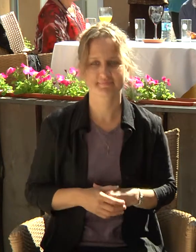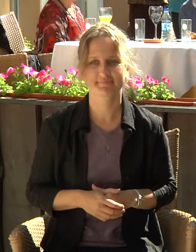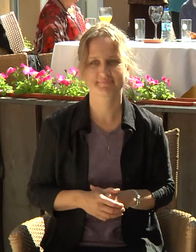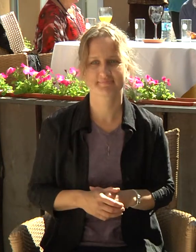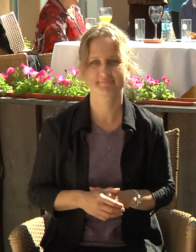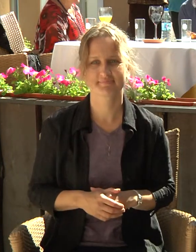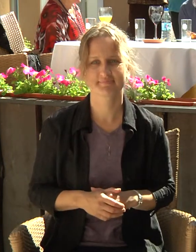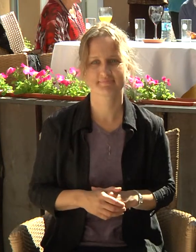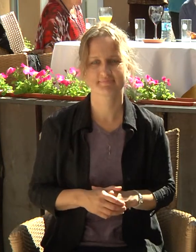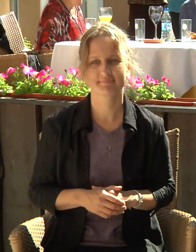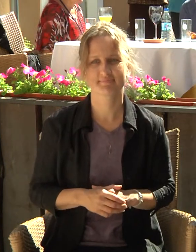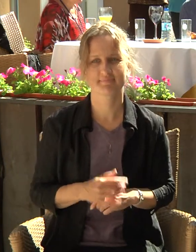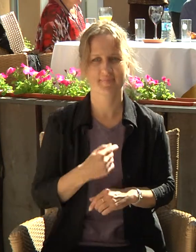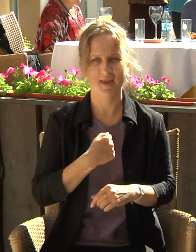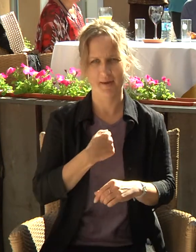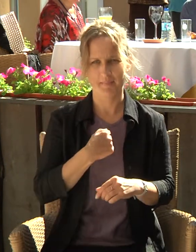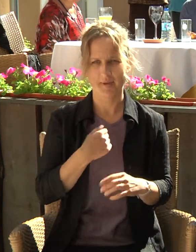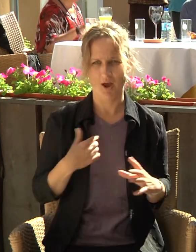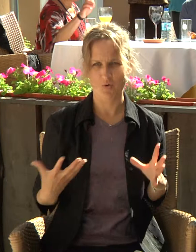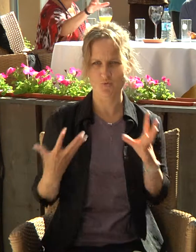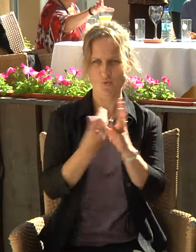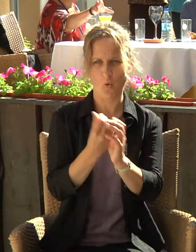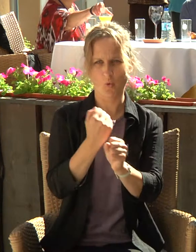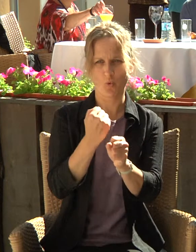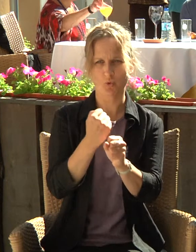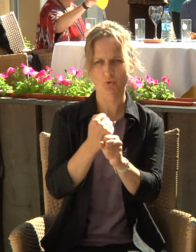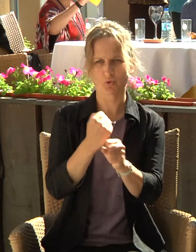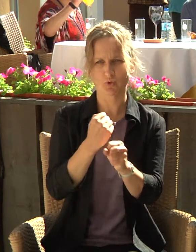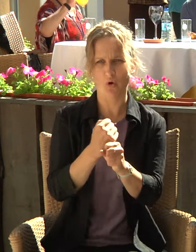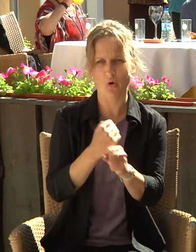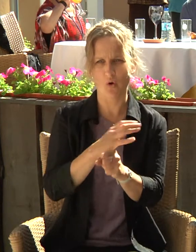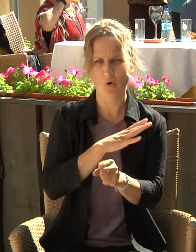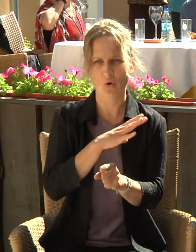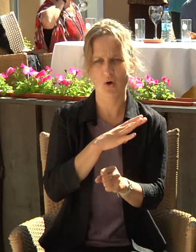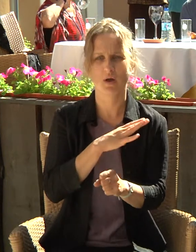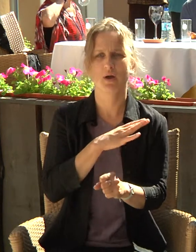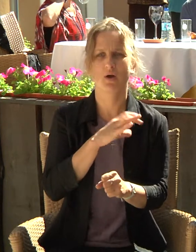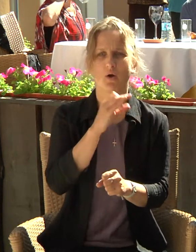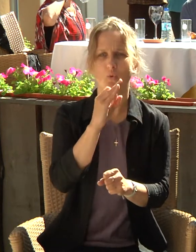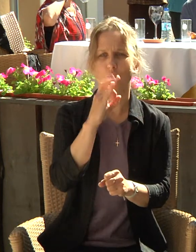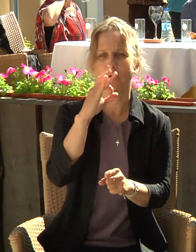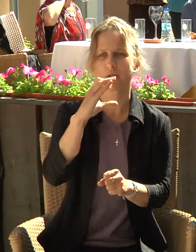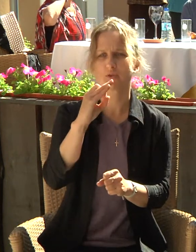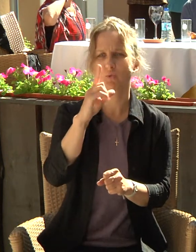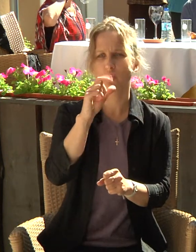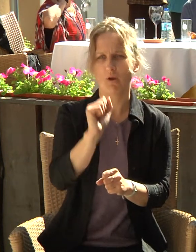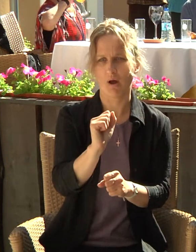I work very closely with Ursula Rossma who